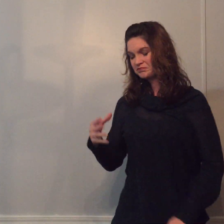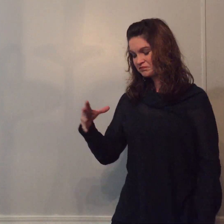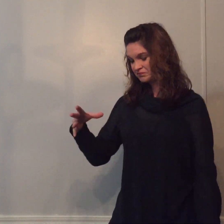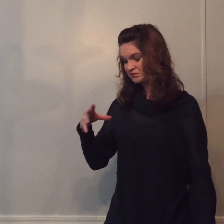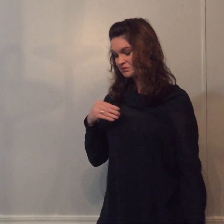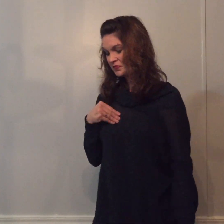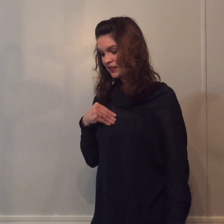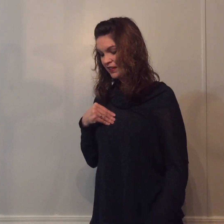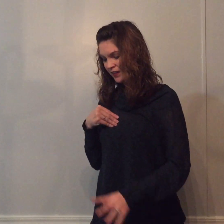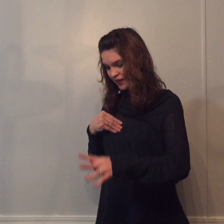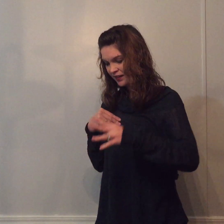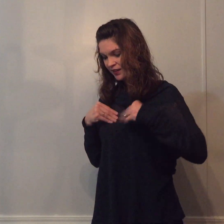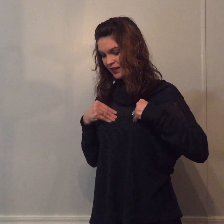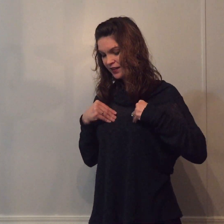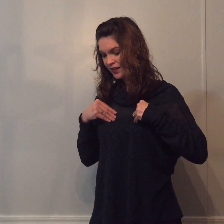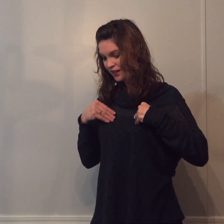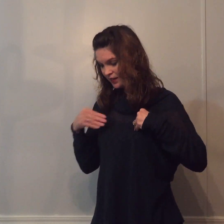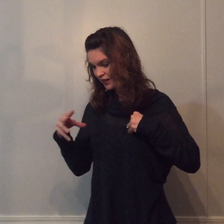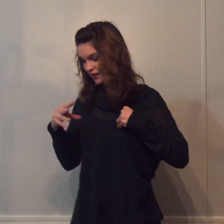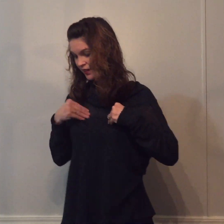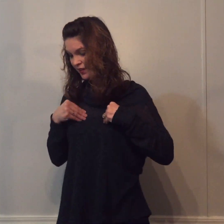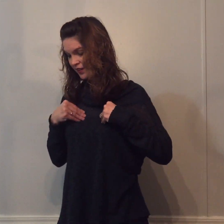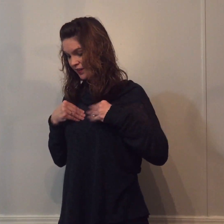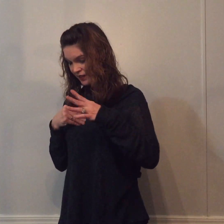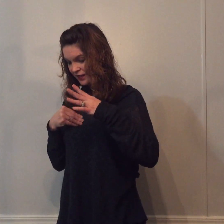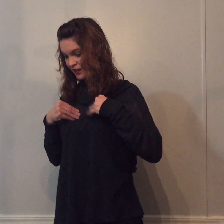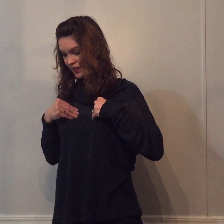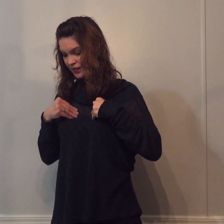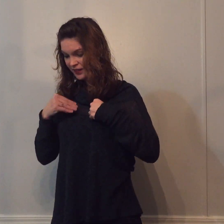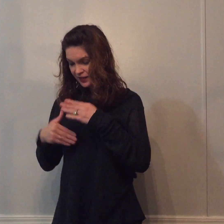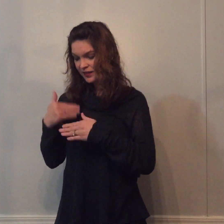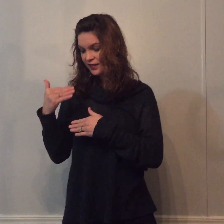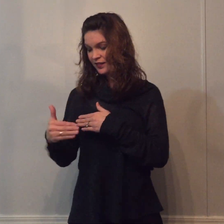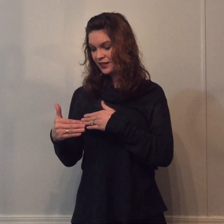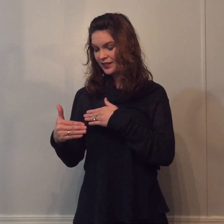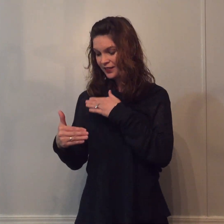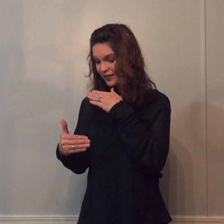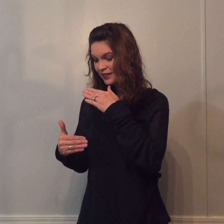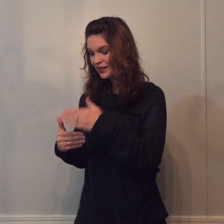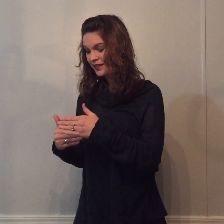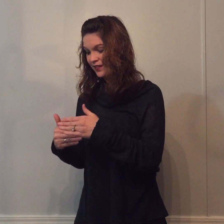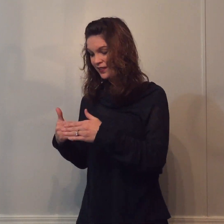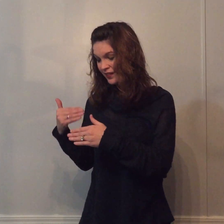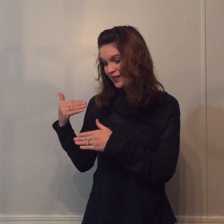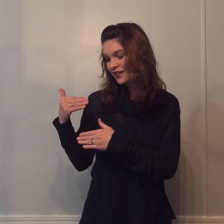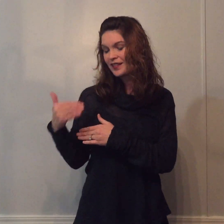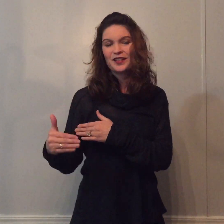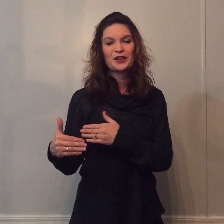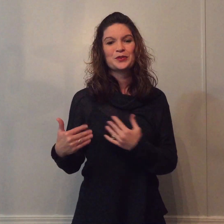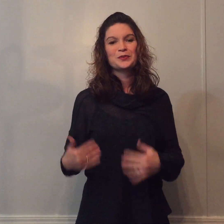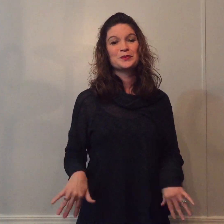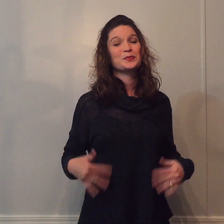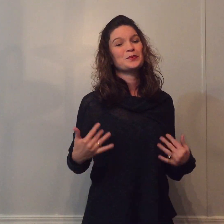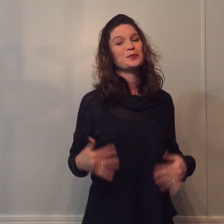know he watches me. And